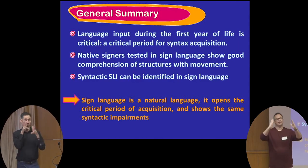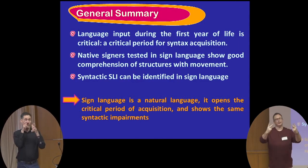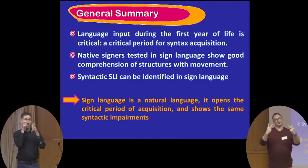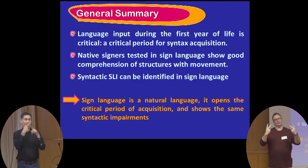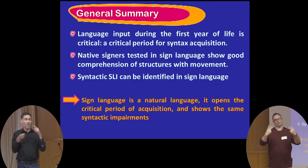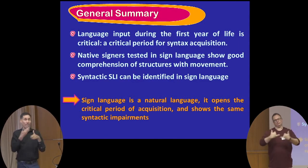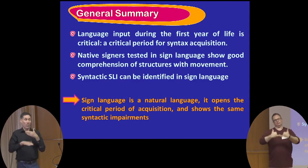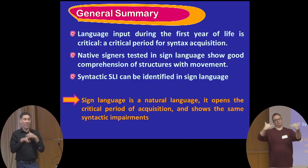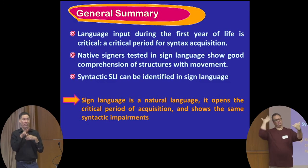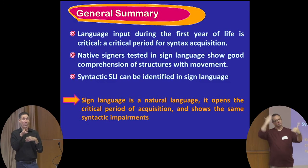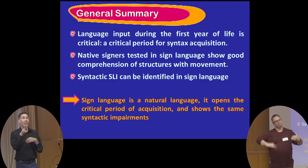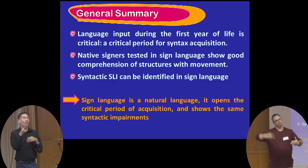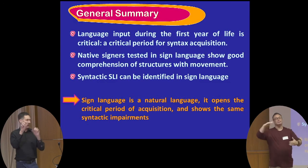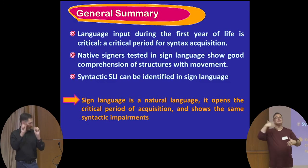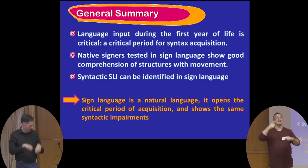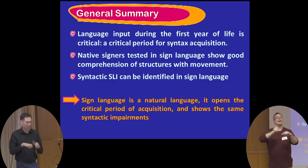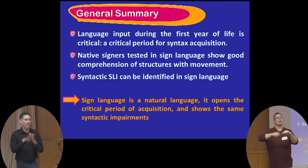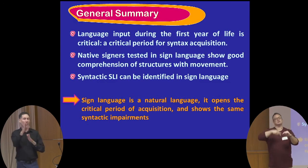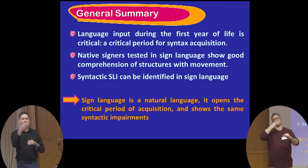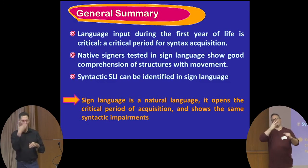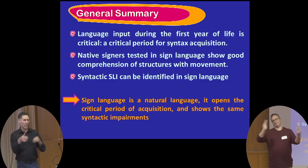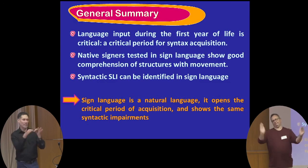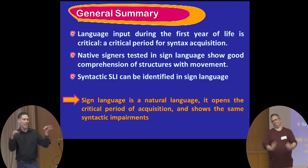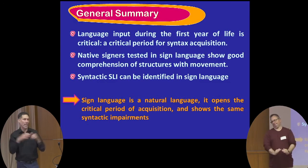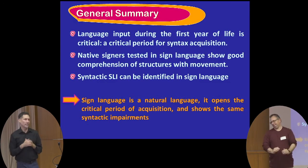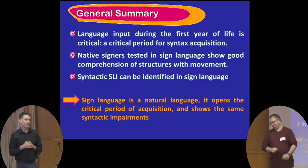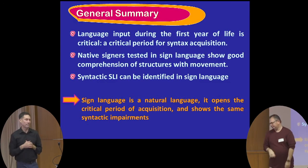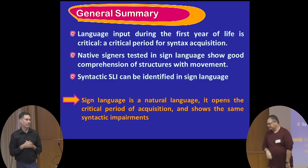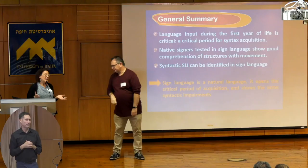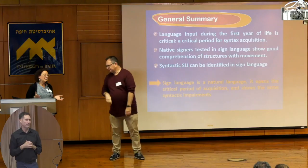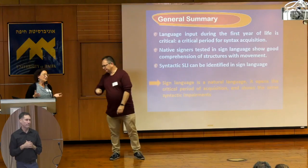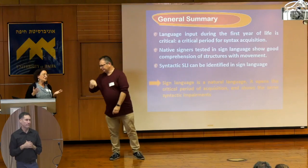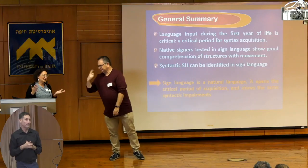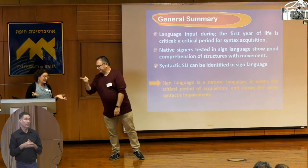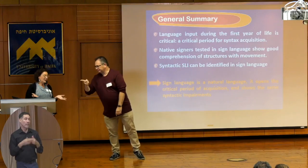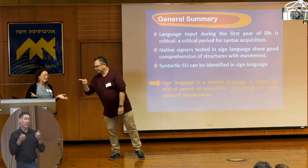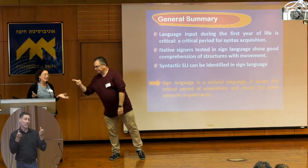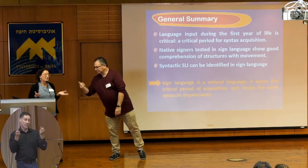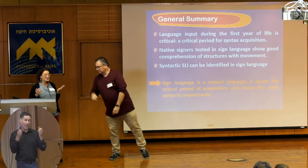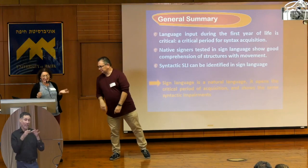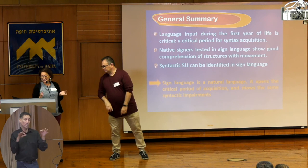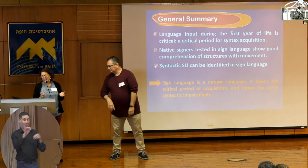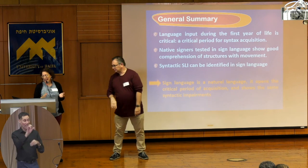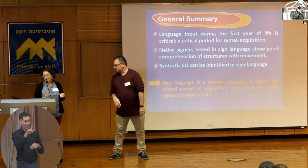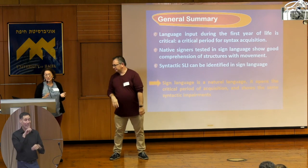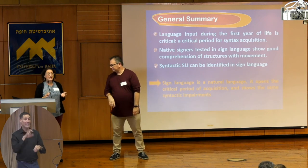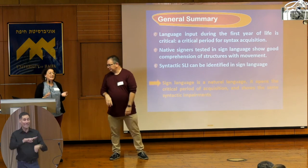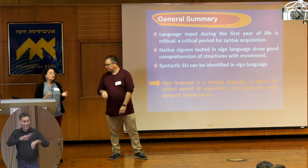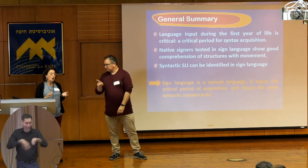are able to develop good syntax. So sign language, Israeli sign language, is a natural language, and it